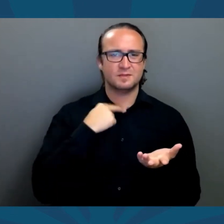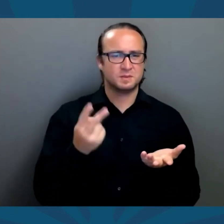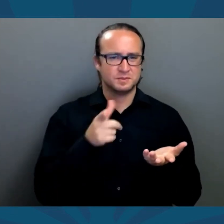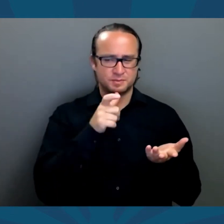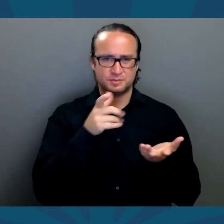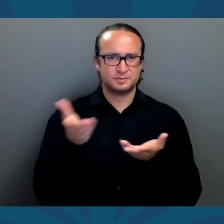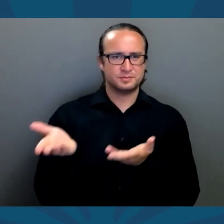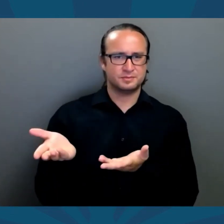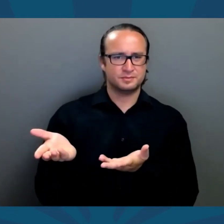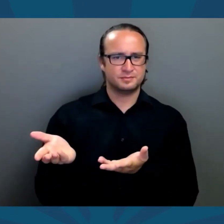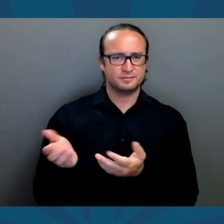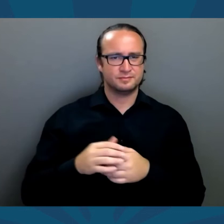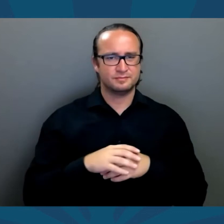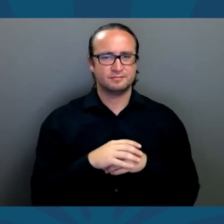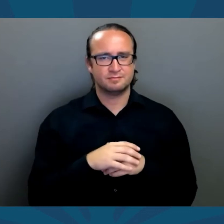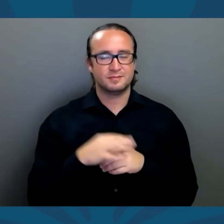Who are these voices?